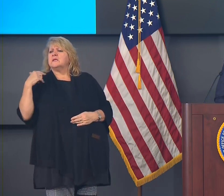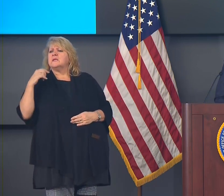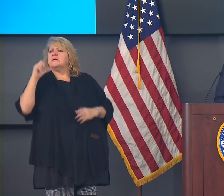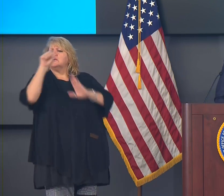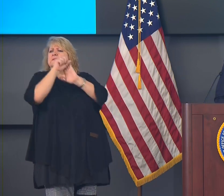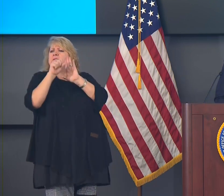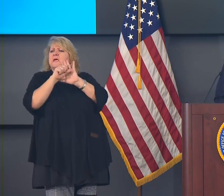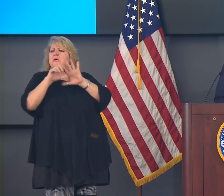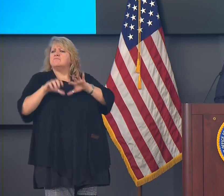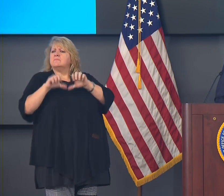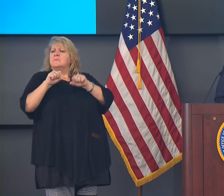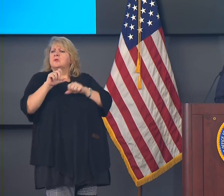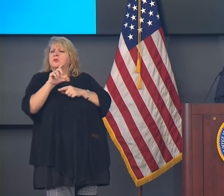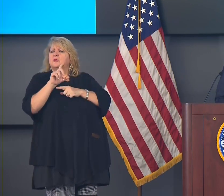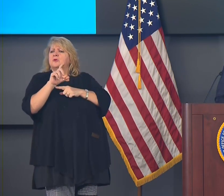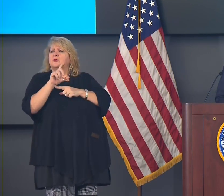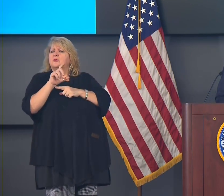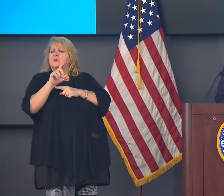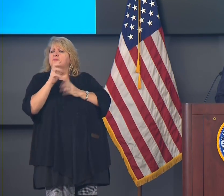Yeah,